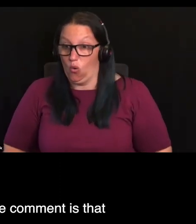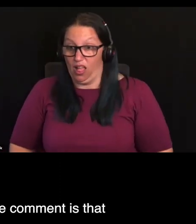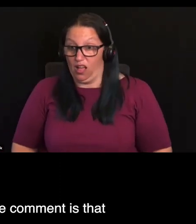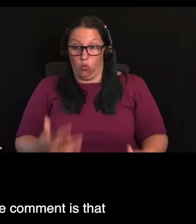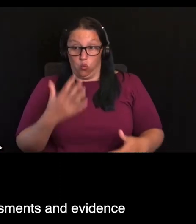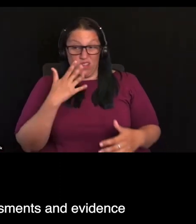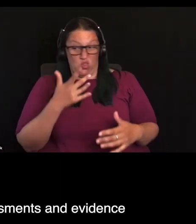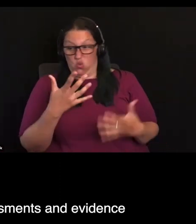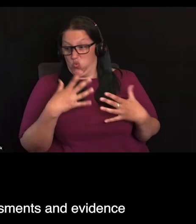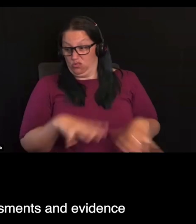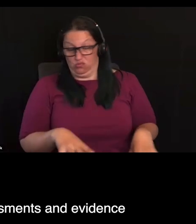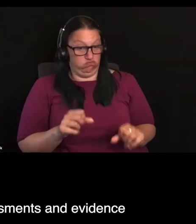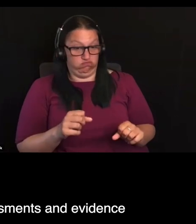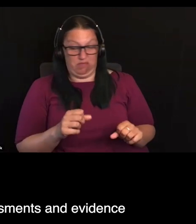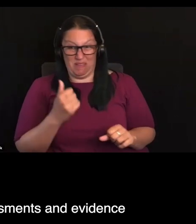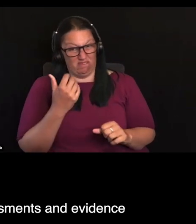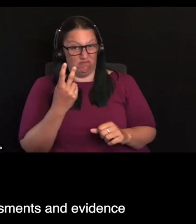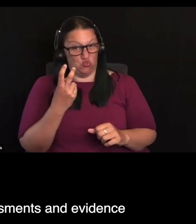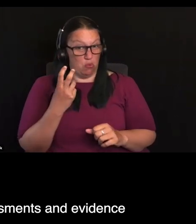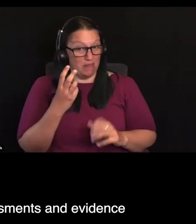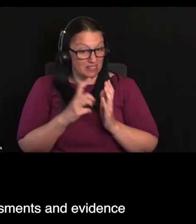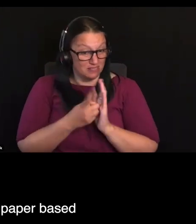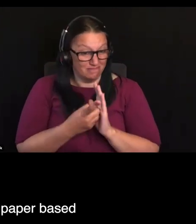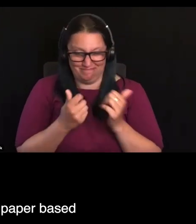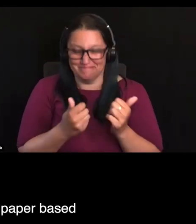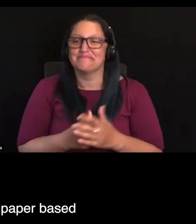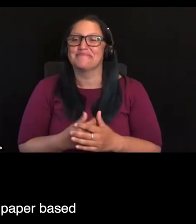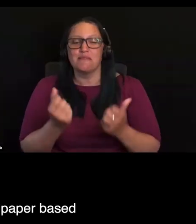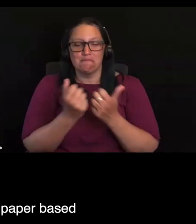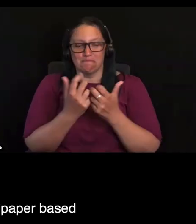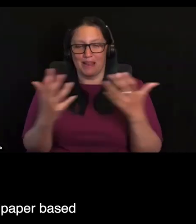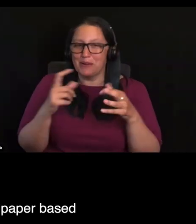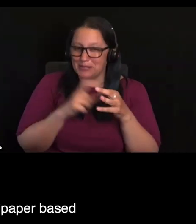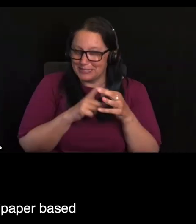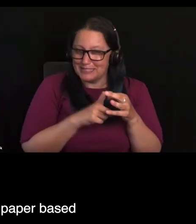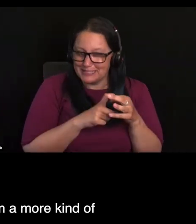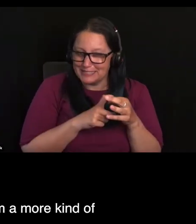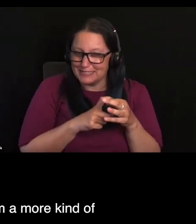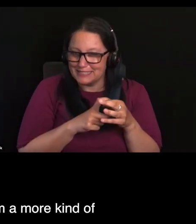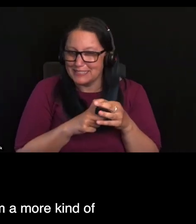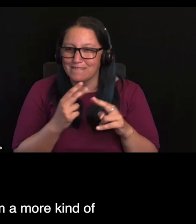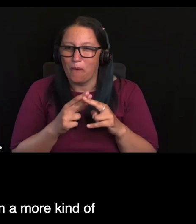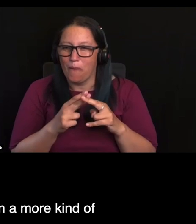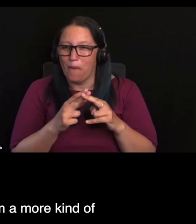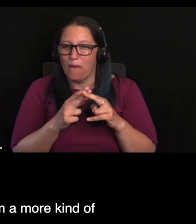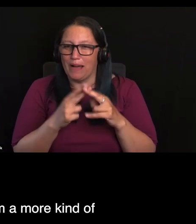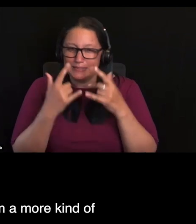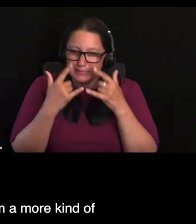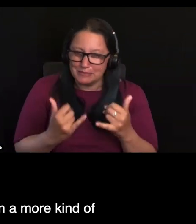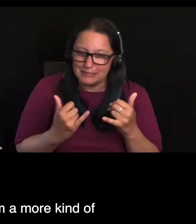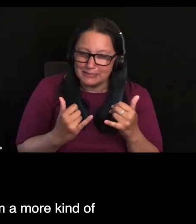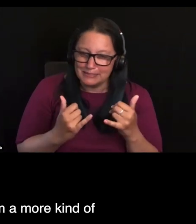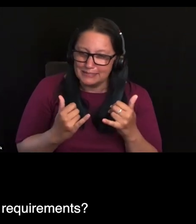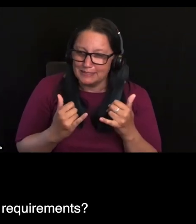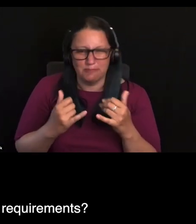comment is that at the moment, a number of the assessments and evidence that needs to be presented is paper-based and can we be moving away from